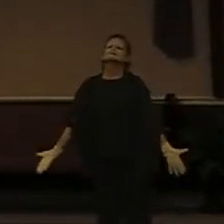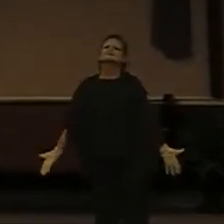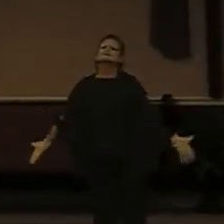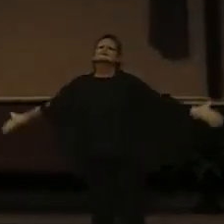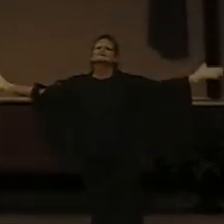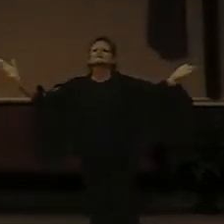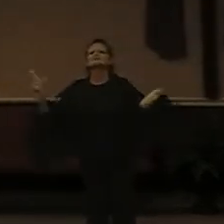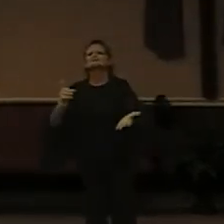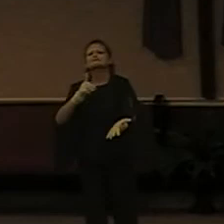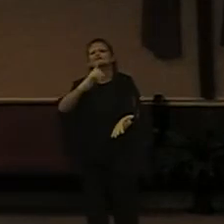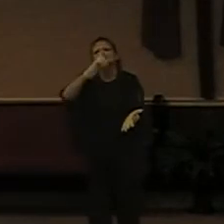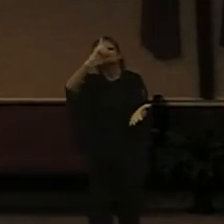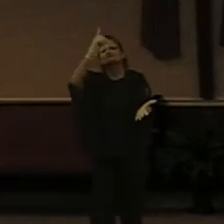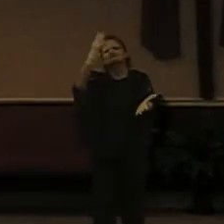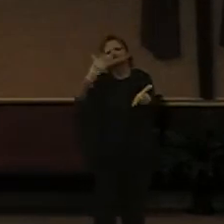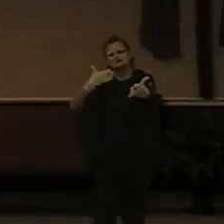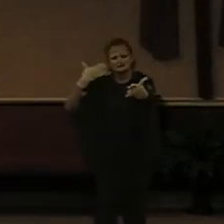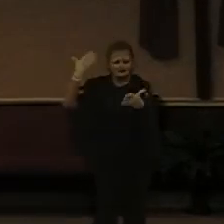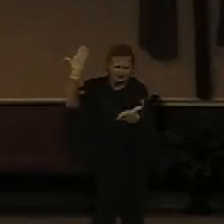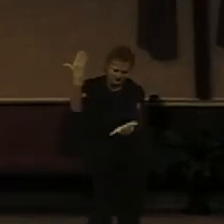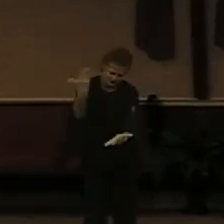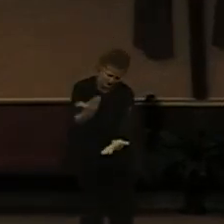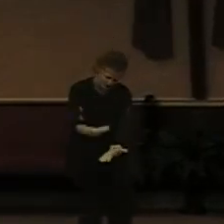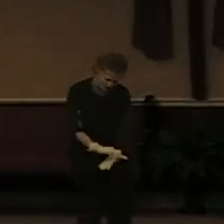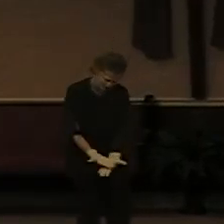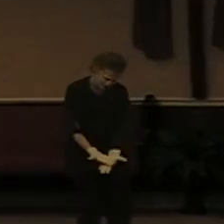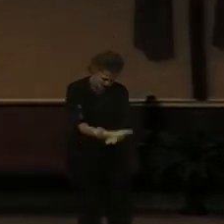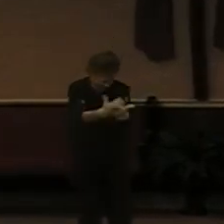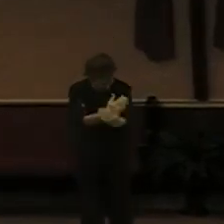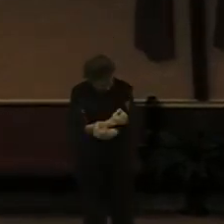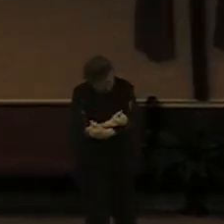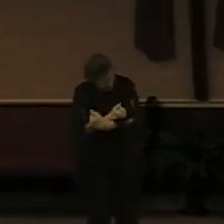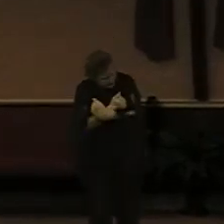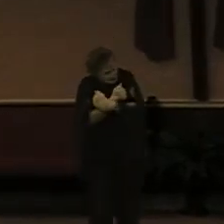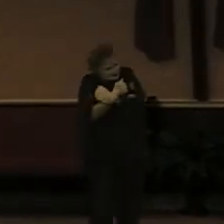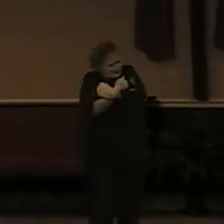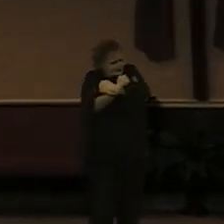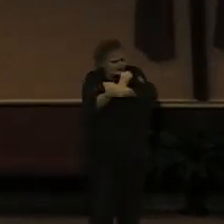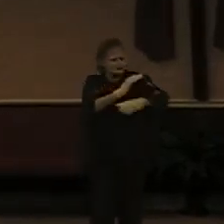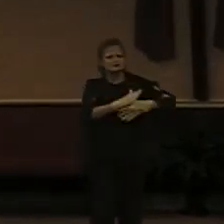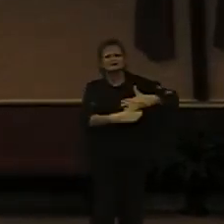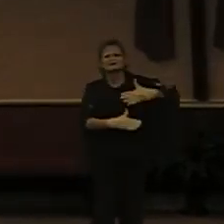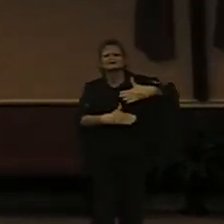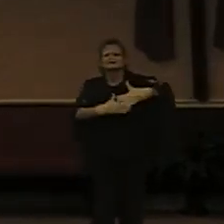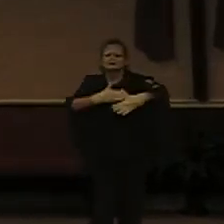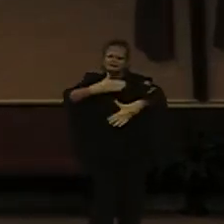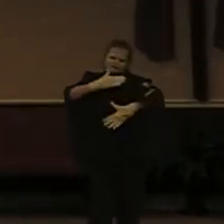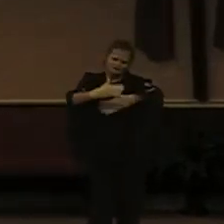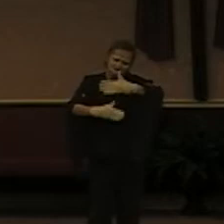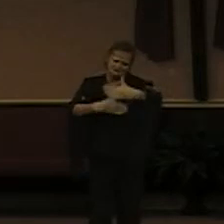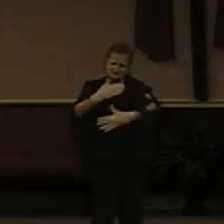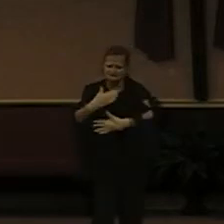Surely the goodness and love and kindness shall